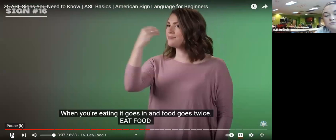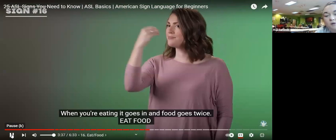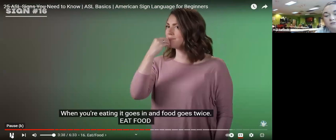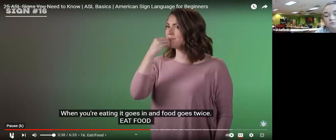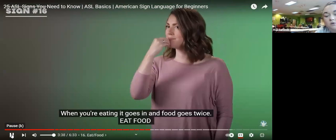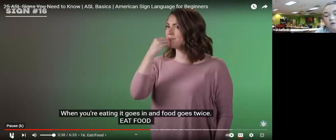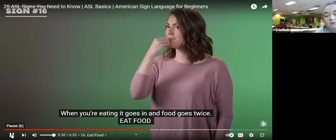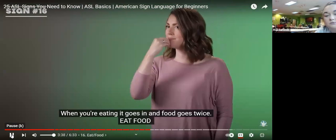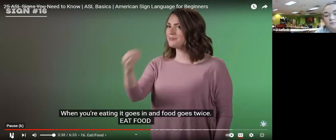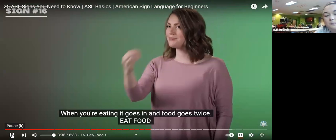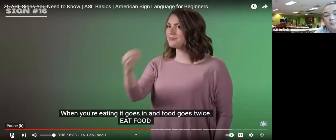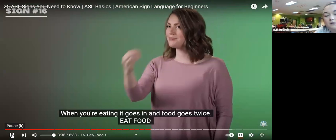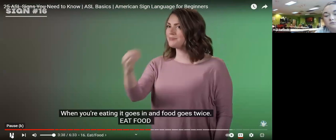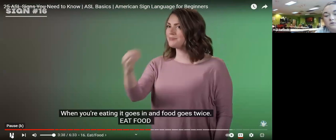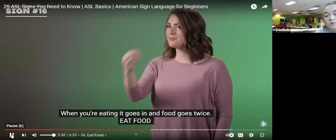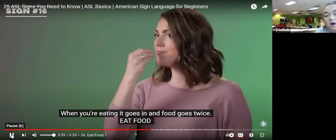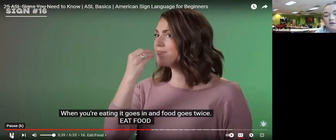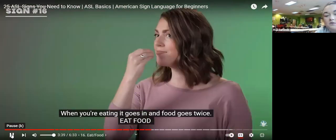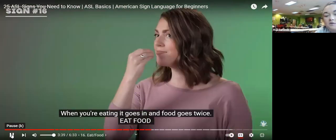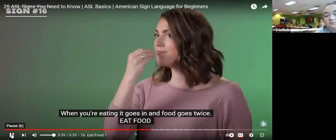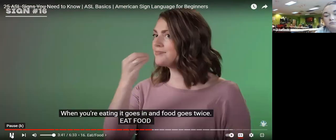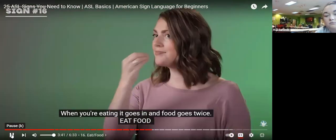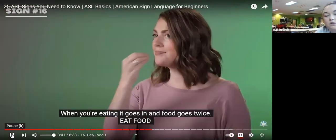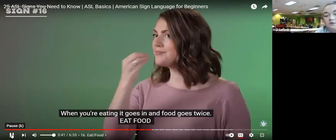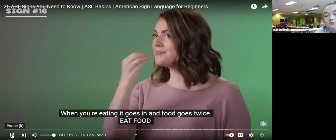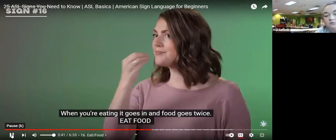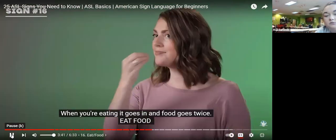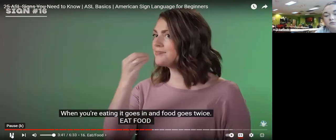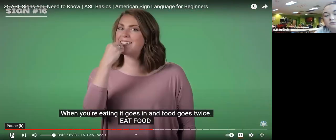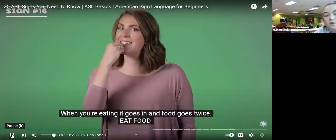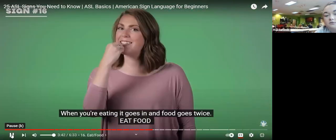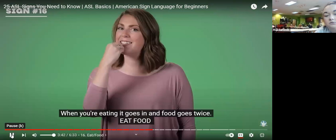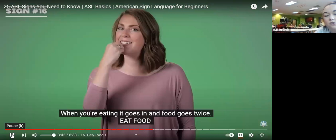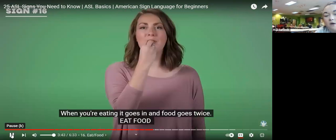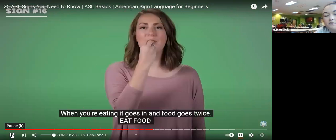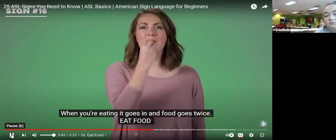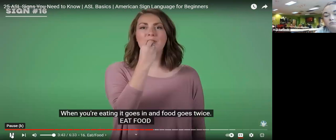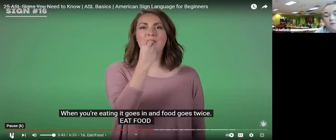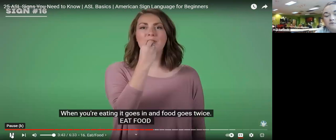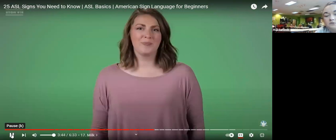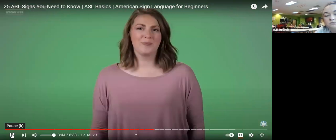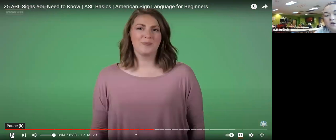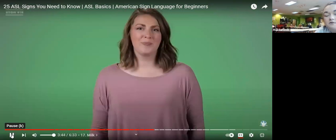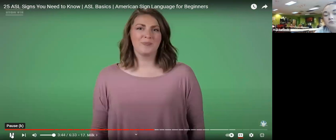it goes in and food goes twice eat food